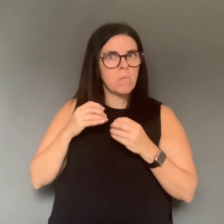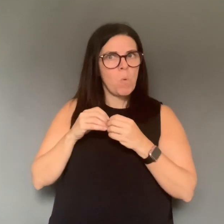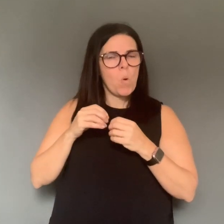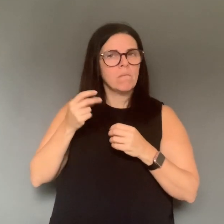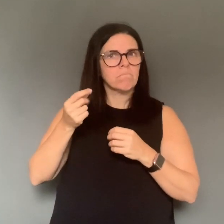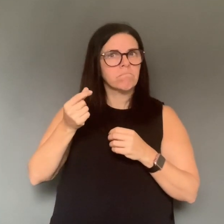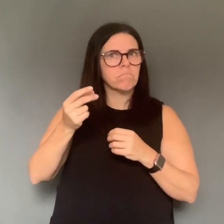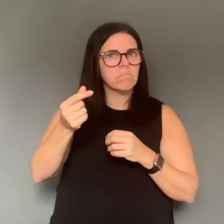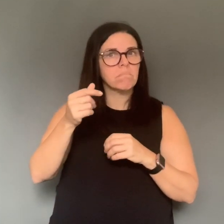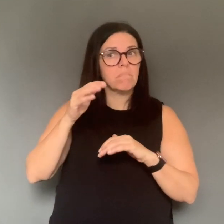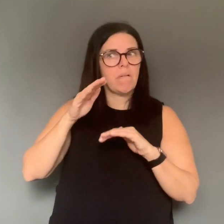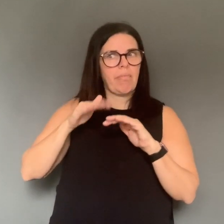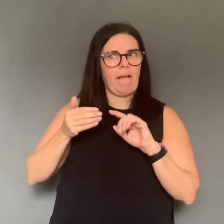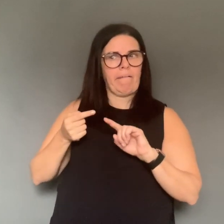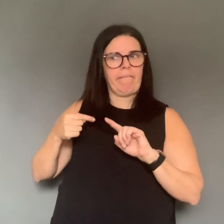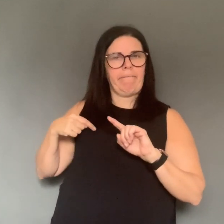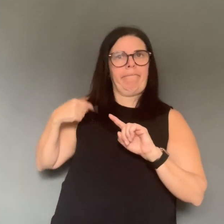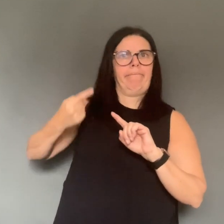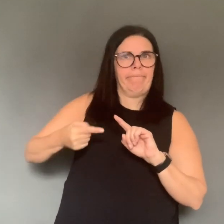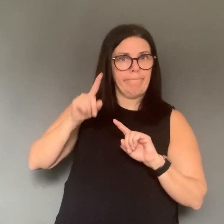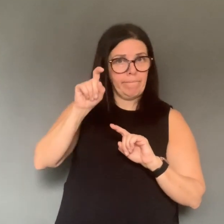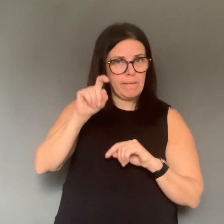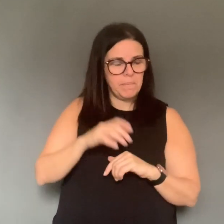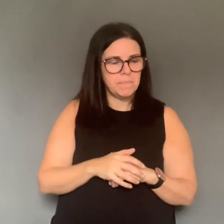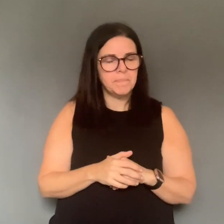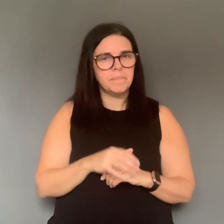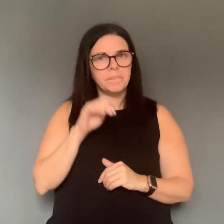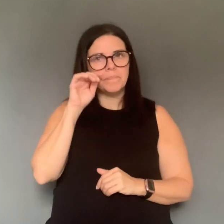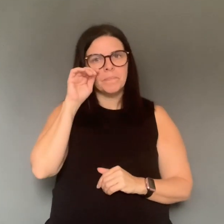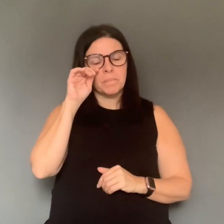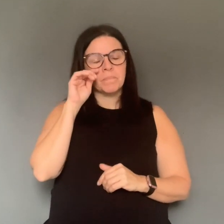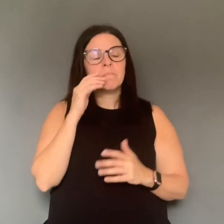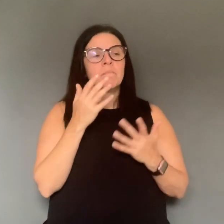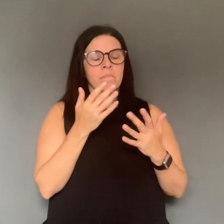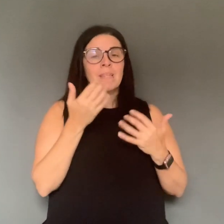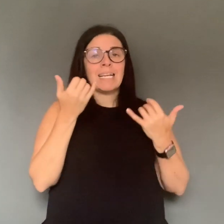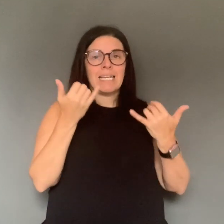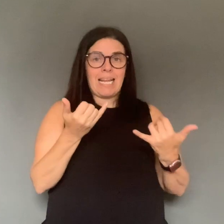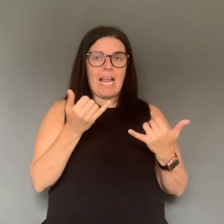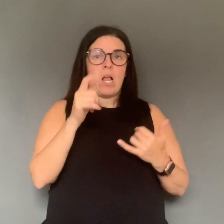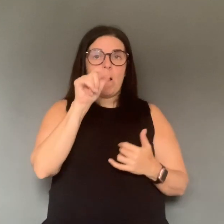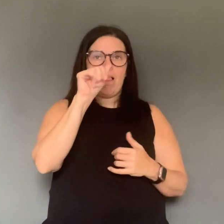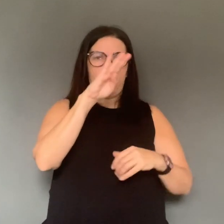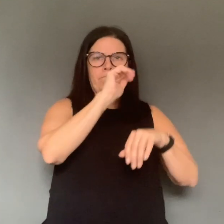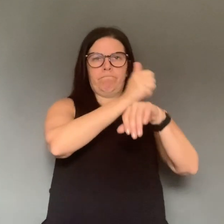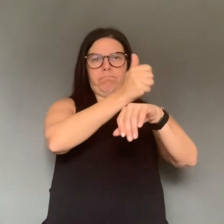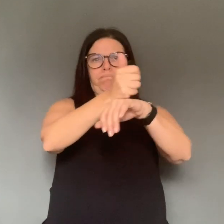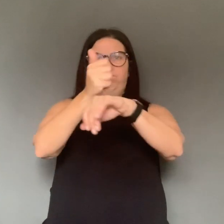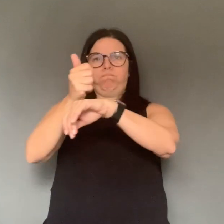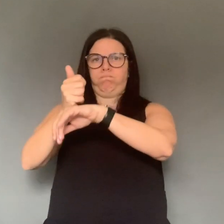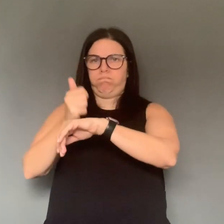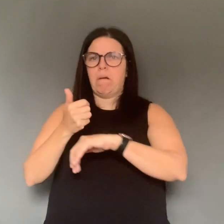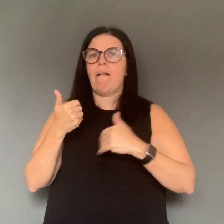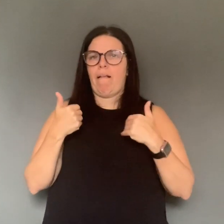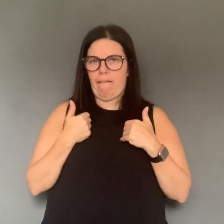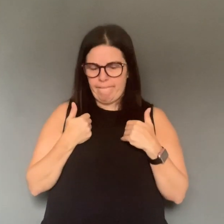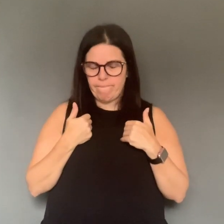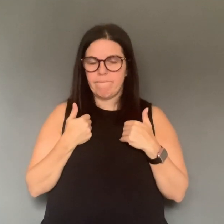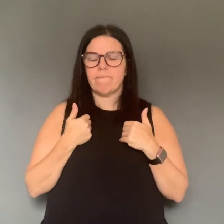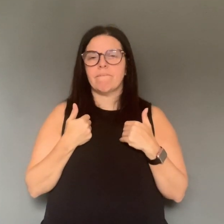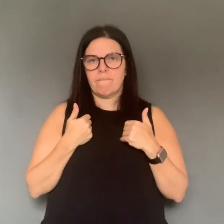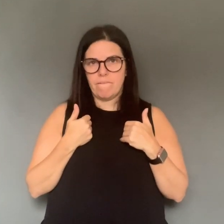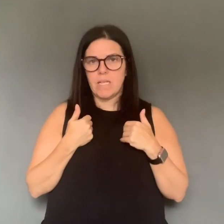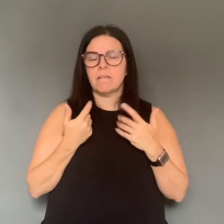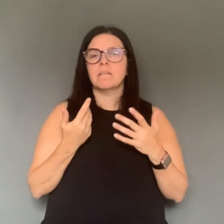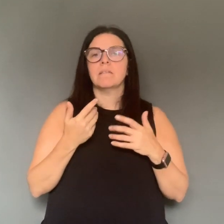that picture becoming more real-time than it has been in the last few days? So there are now